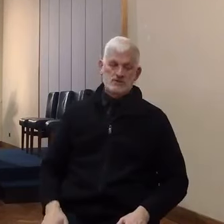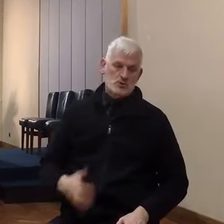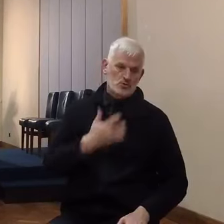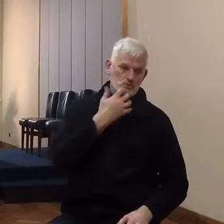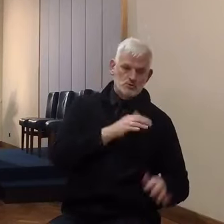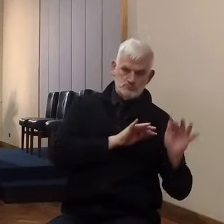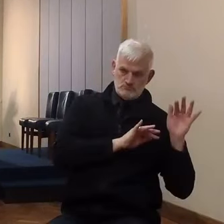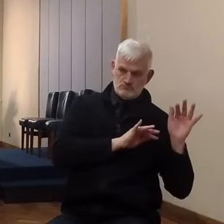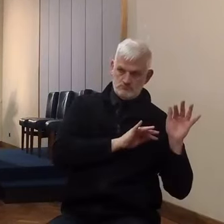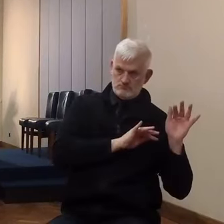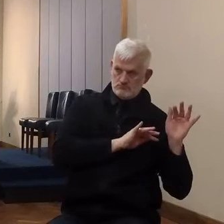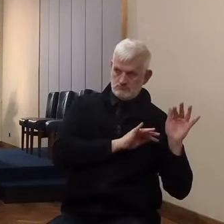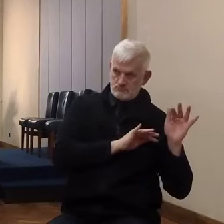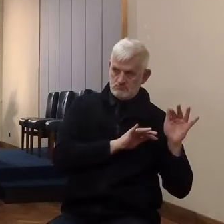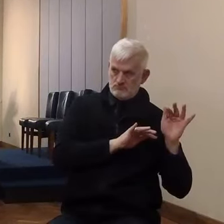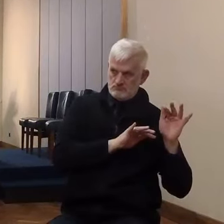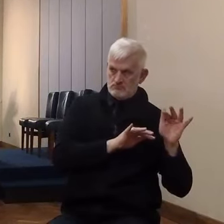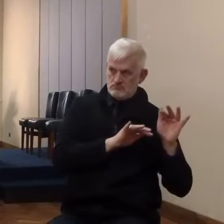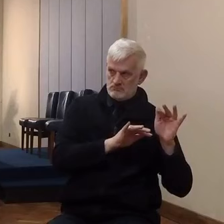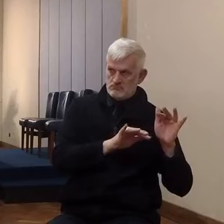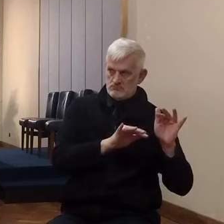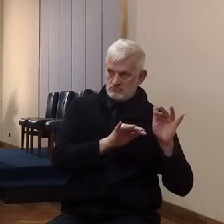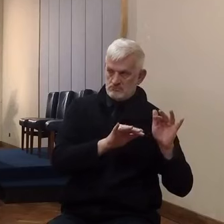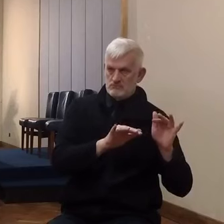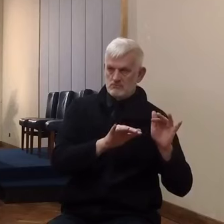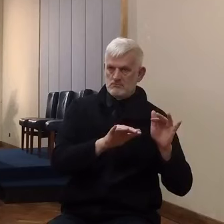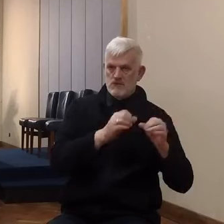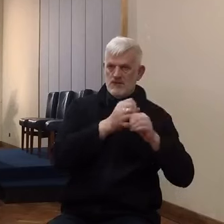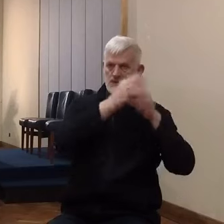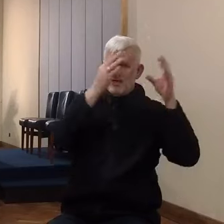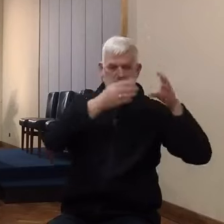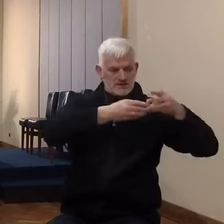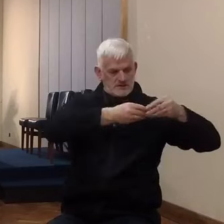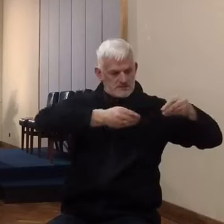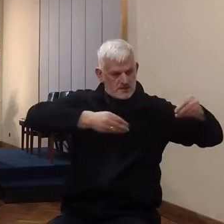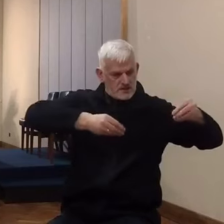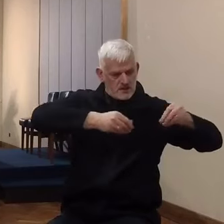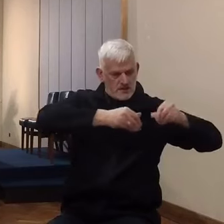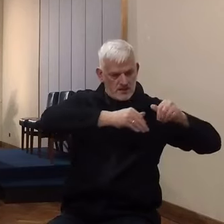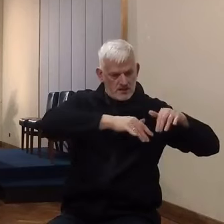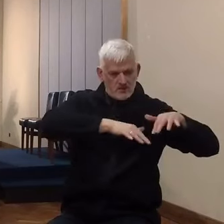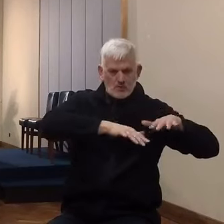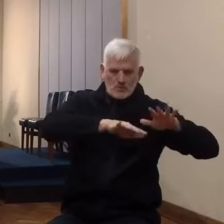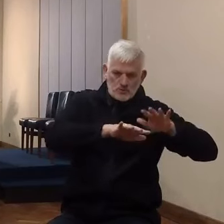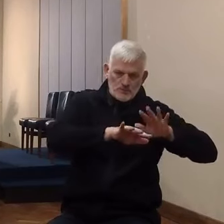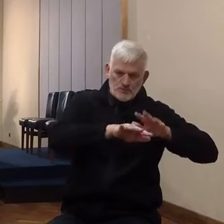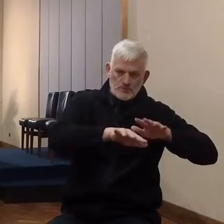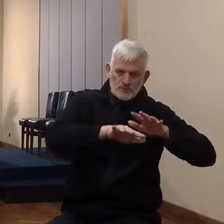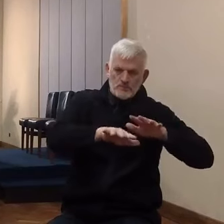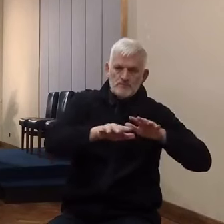from the wilderness into the promised land, and you remember their